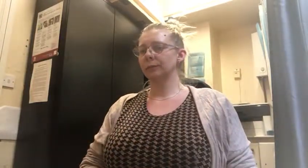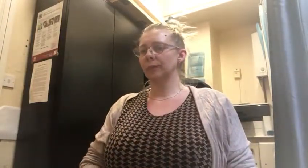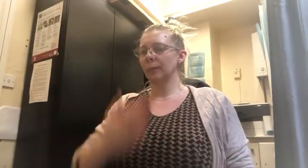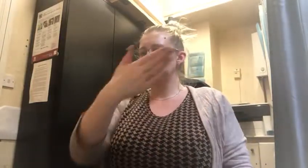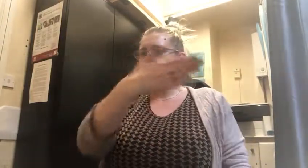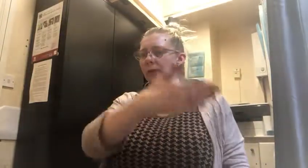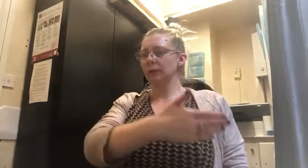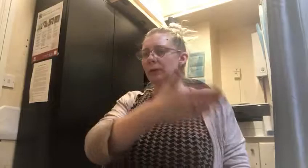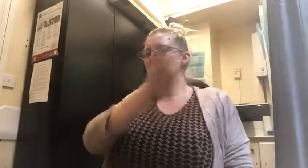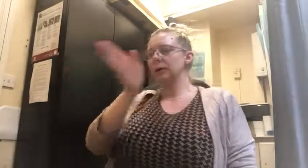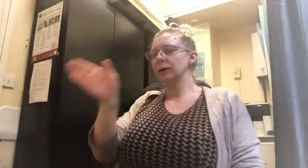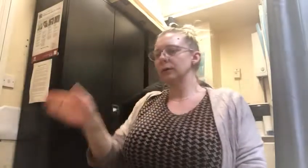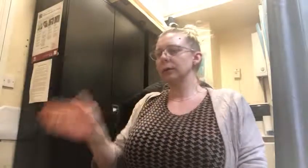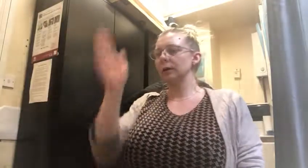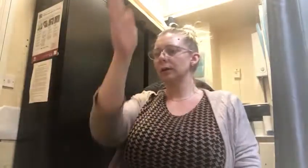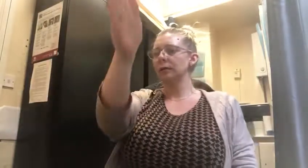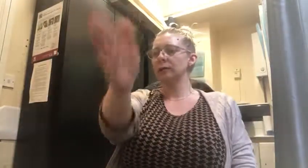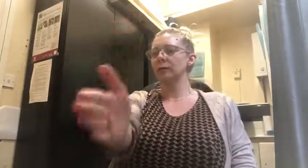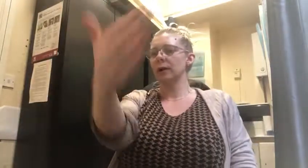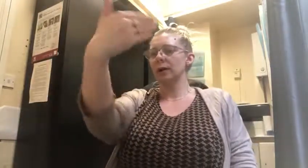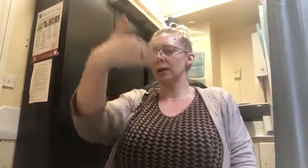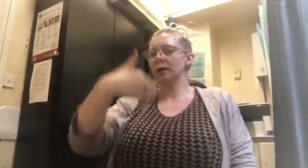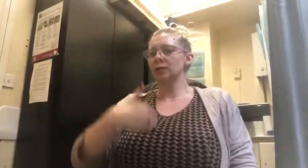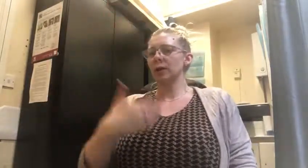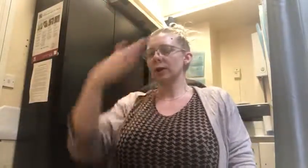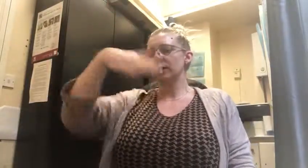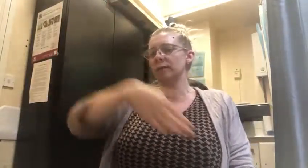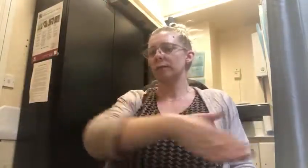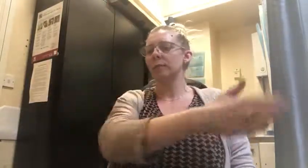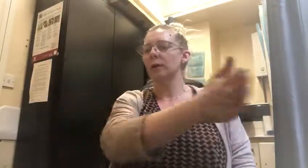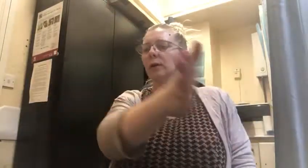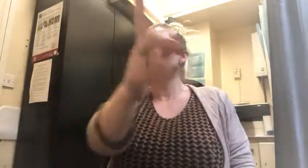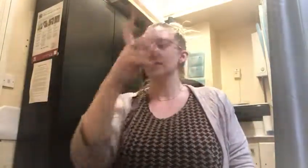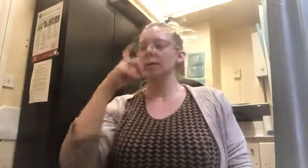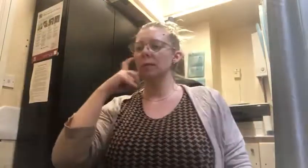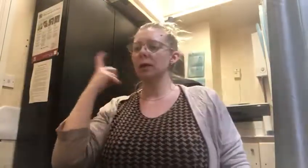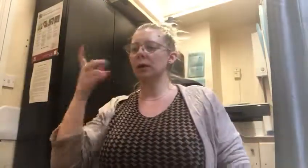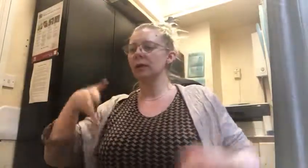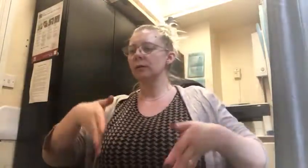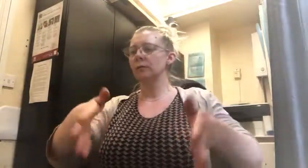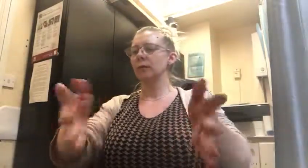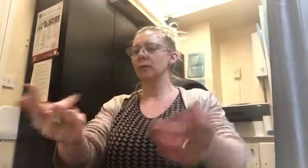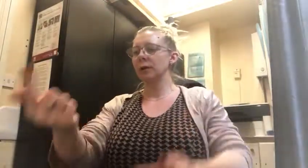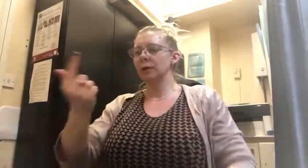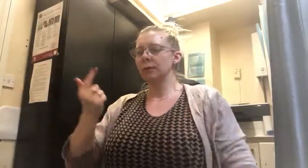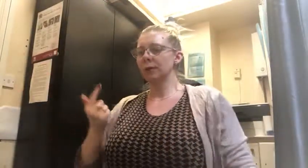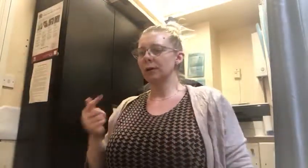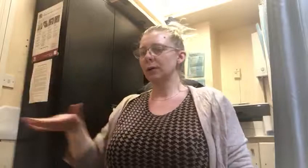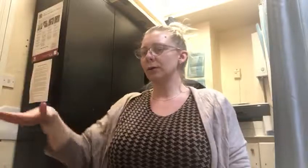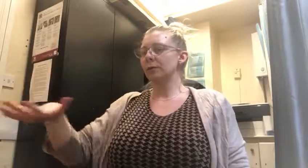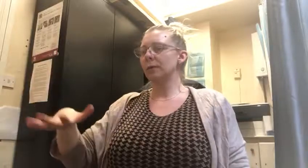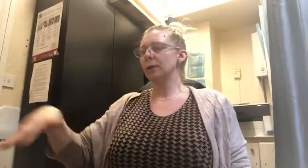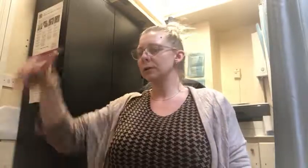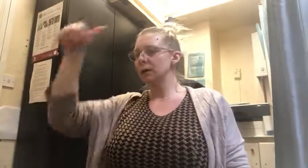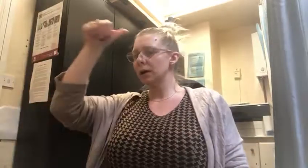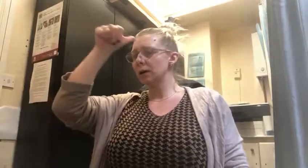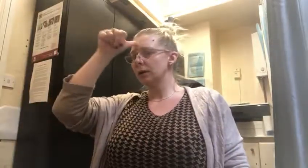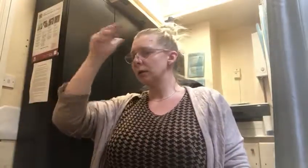Every turn I take Every trail I track Every path I make Every road leads back To the place I know